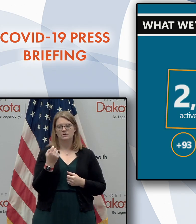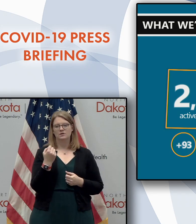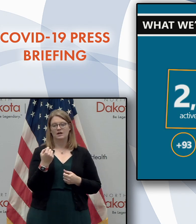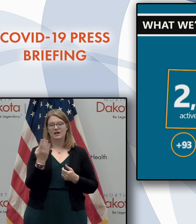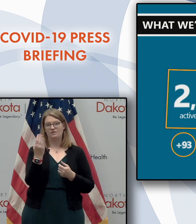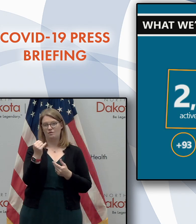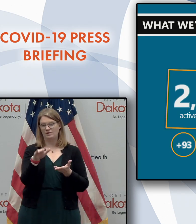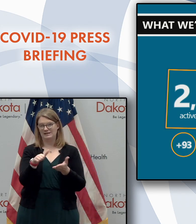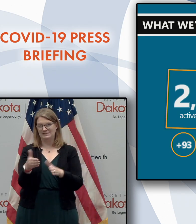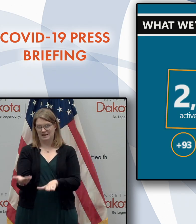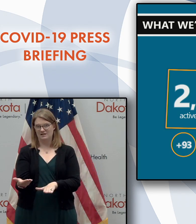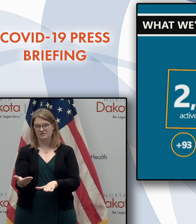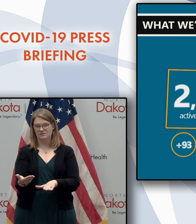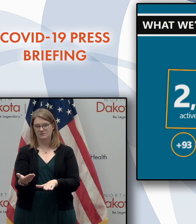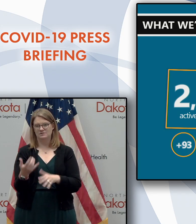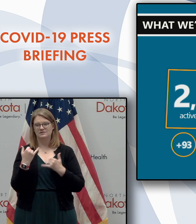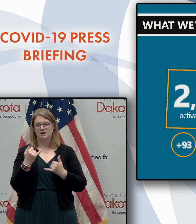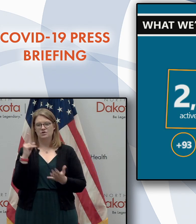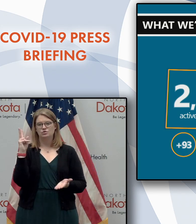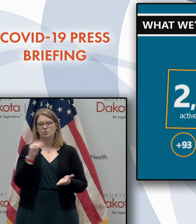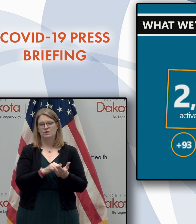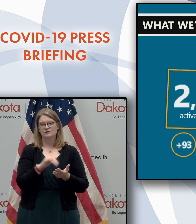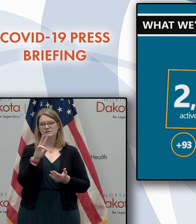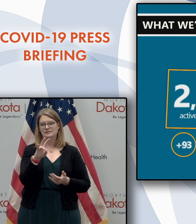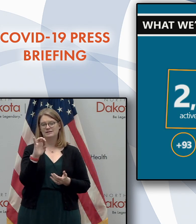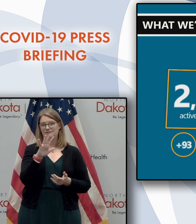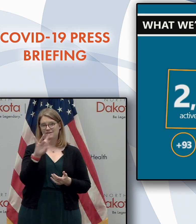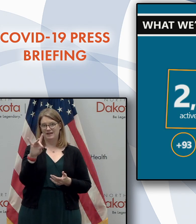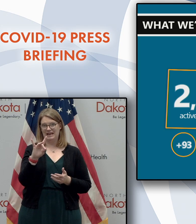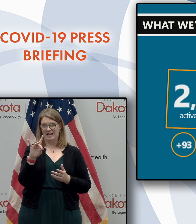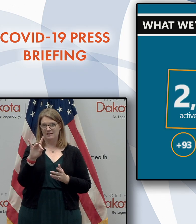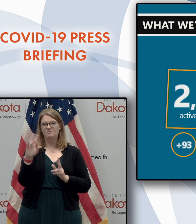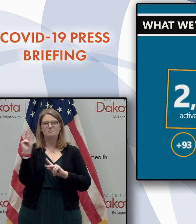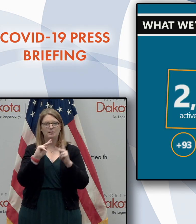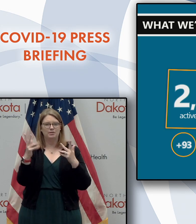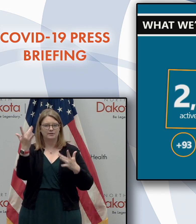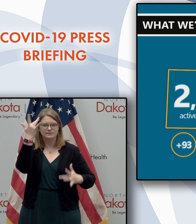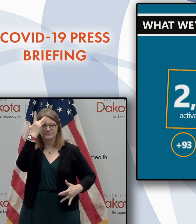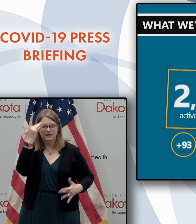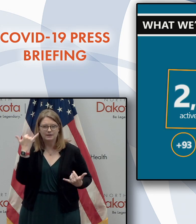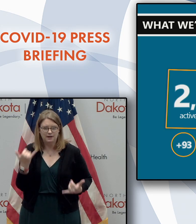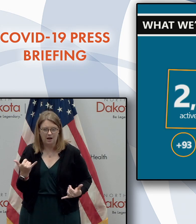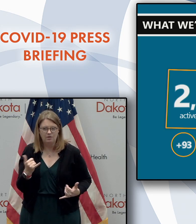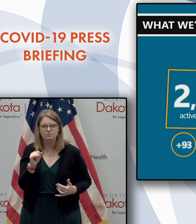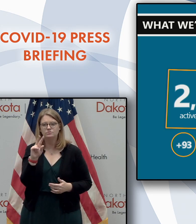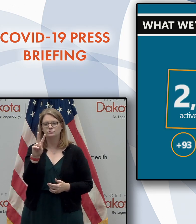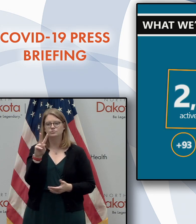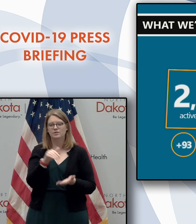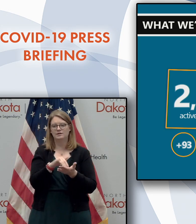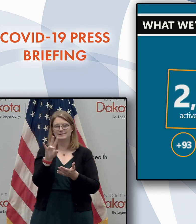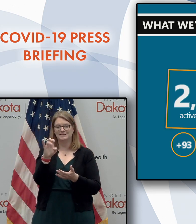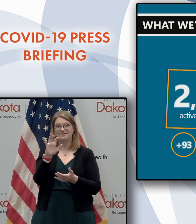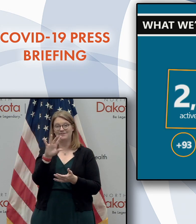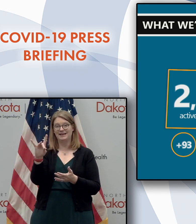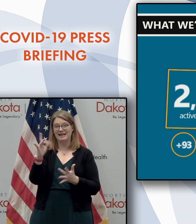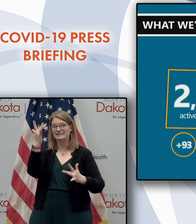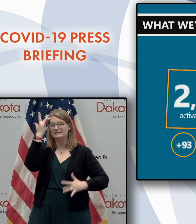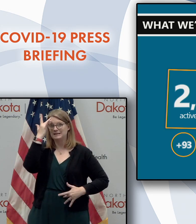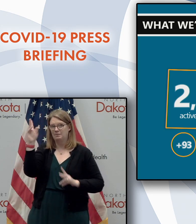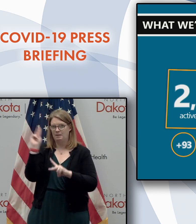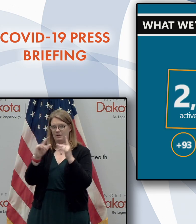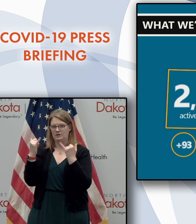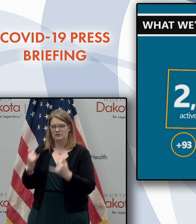deaths reported over the last week, we're now at 2,758 active confirmed cases. I would just share an